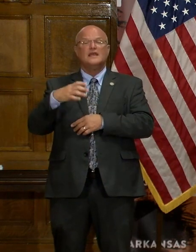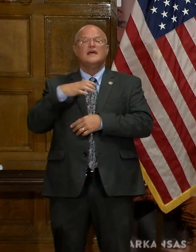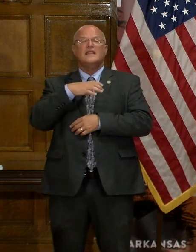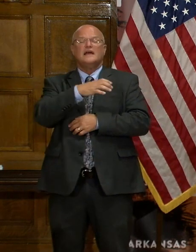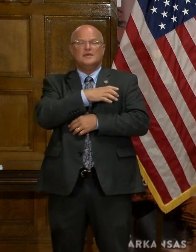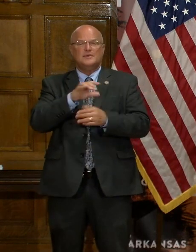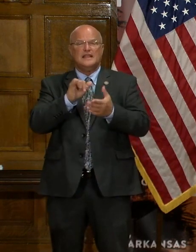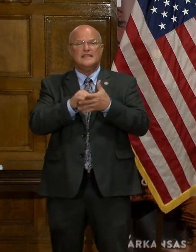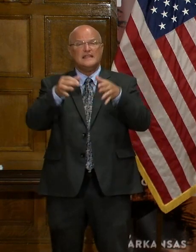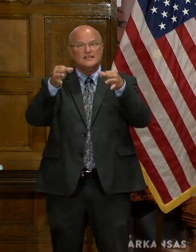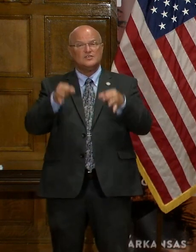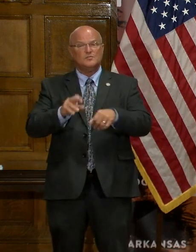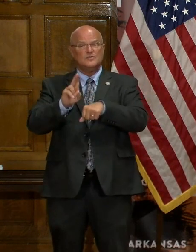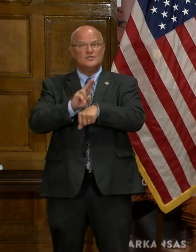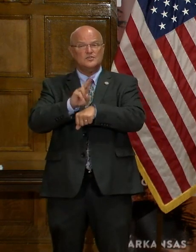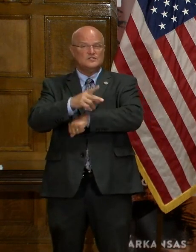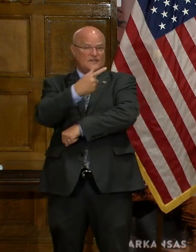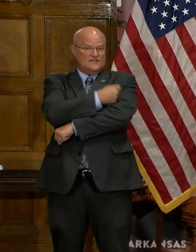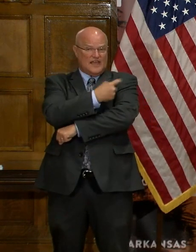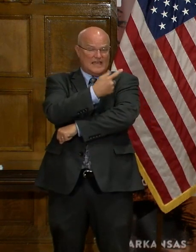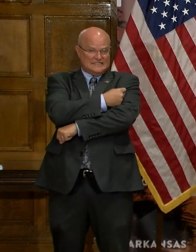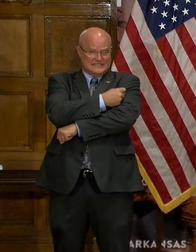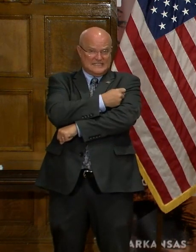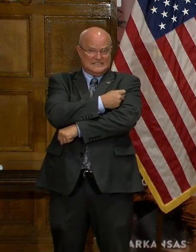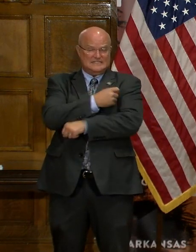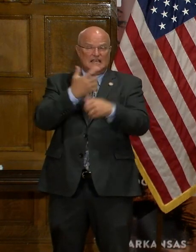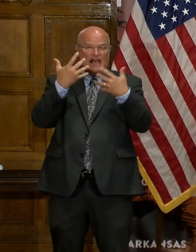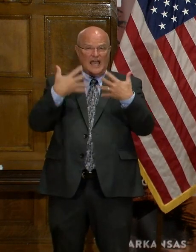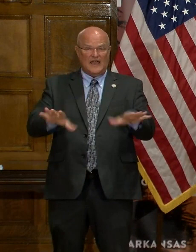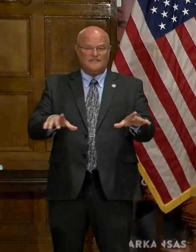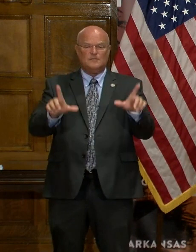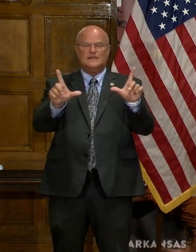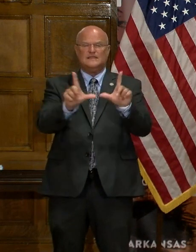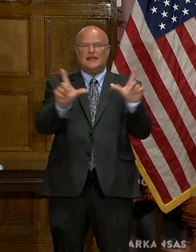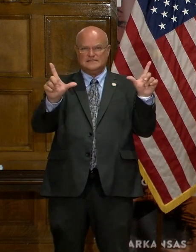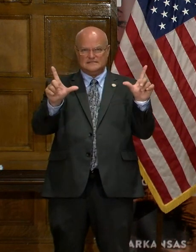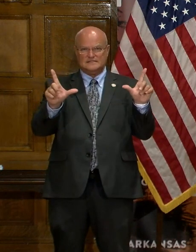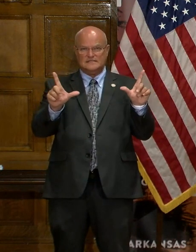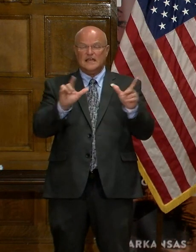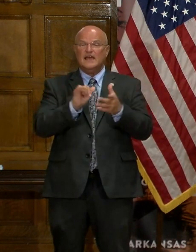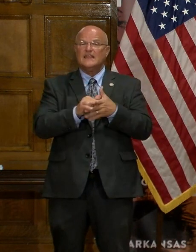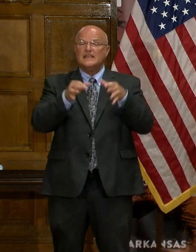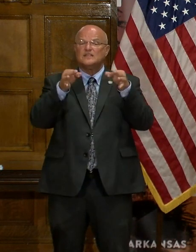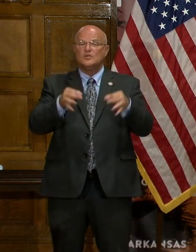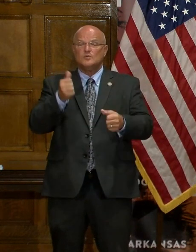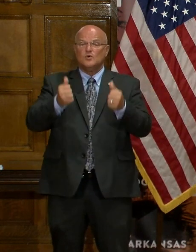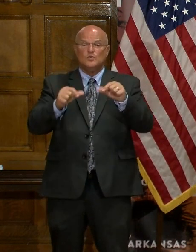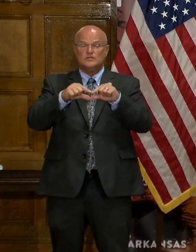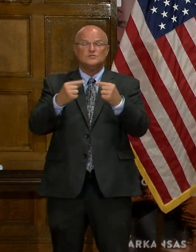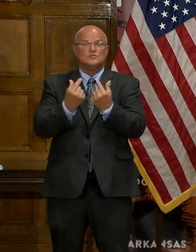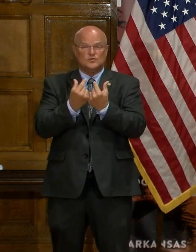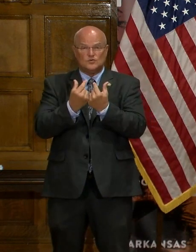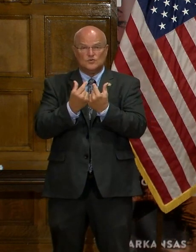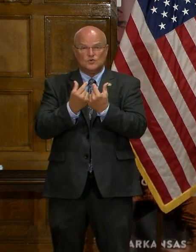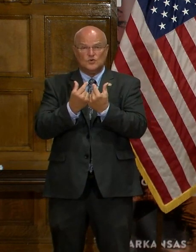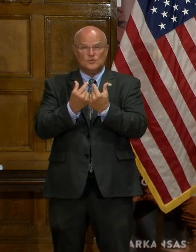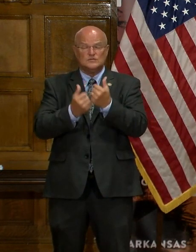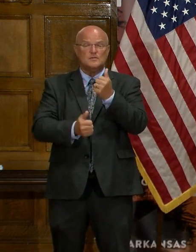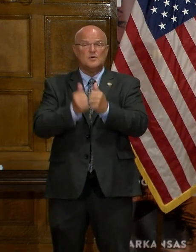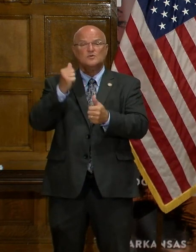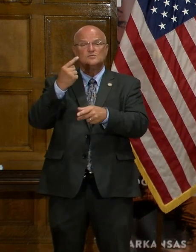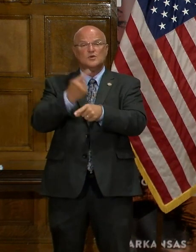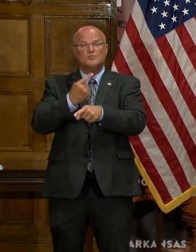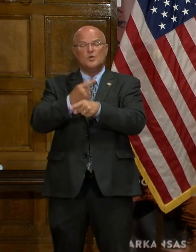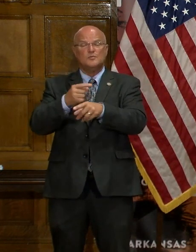that determines the use of vaccines after they have been licensed. That is, it determines which groups are the most